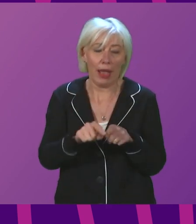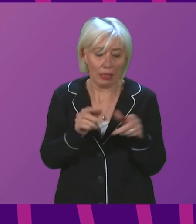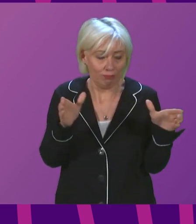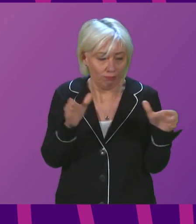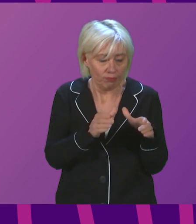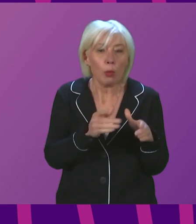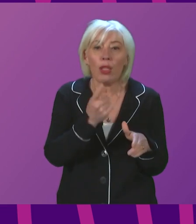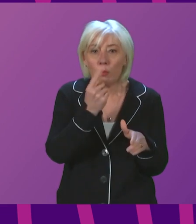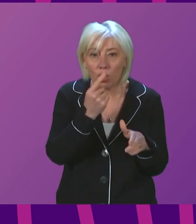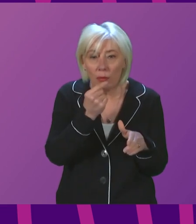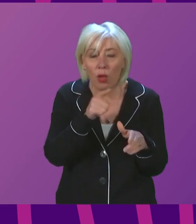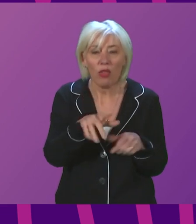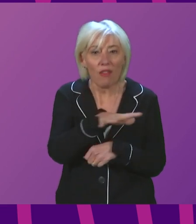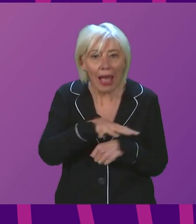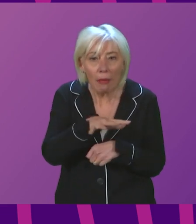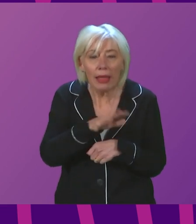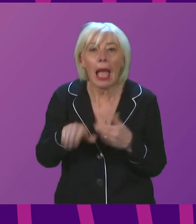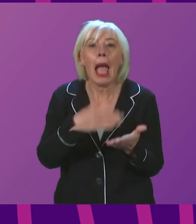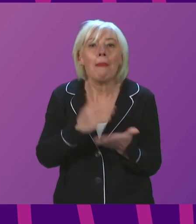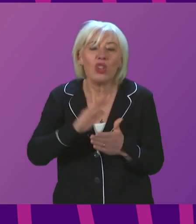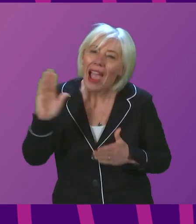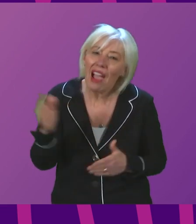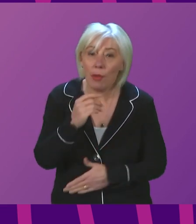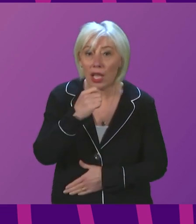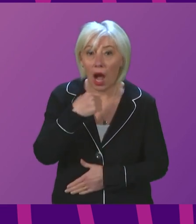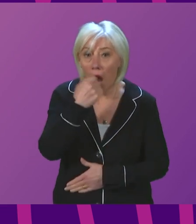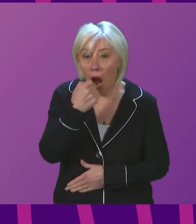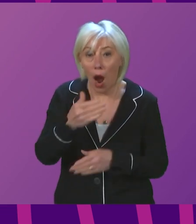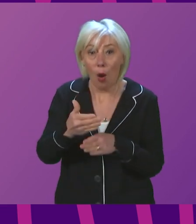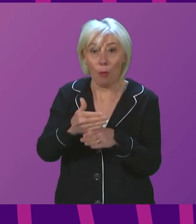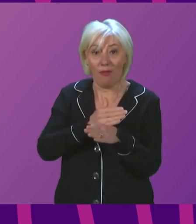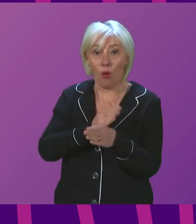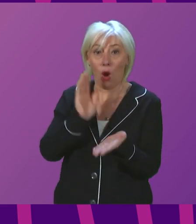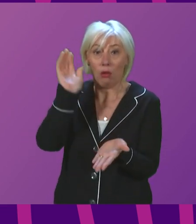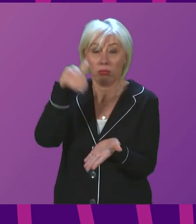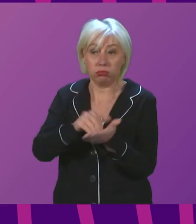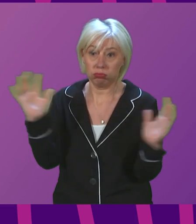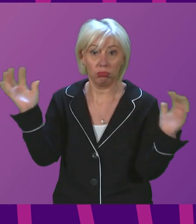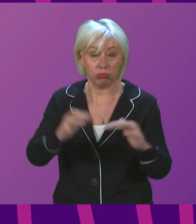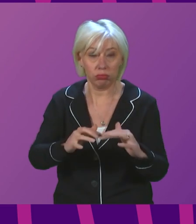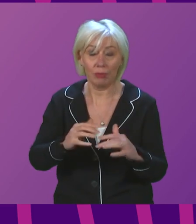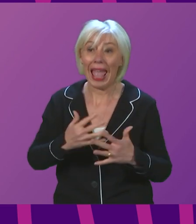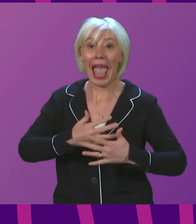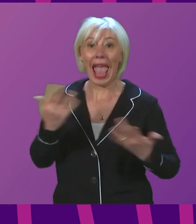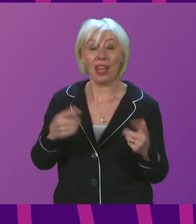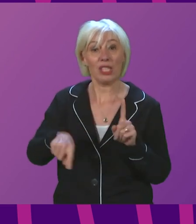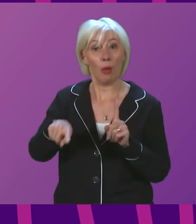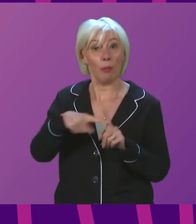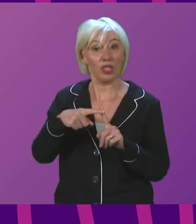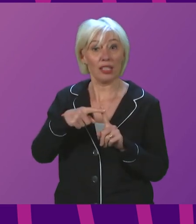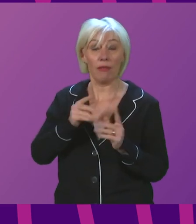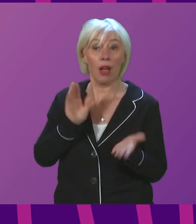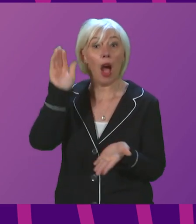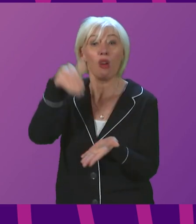circumstances allow. Make sure everyone does a test shortly before getting together. Anyone who tests positive should not mix with others.